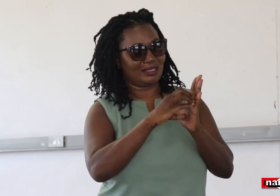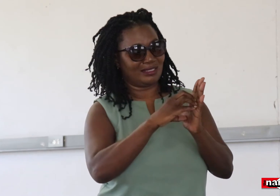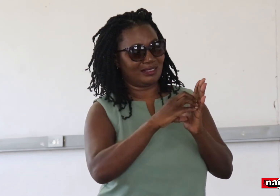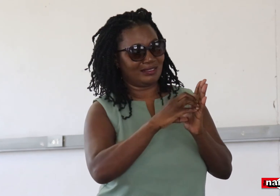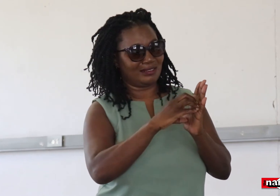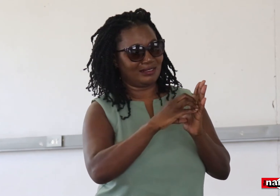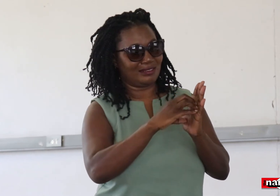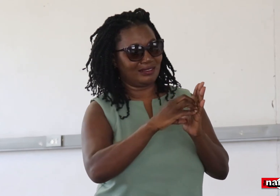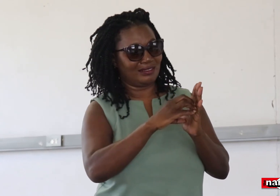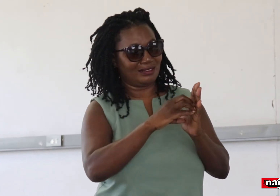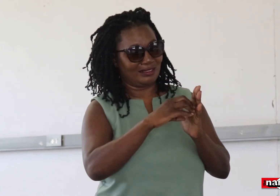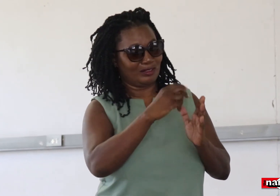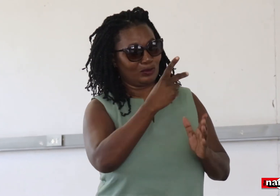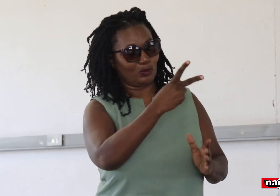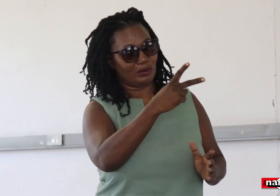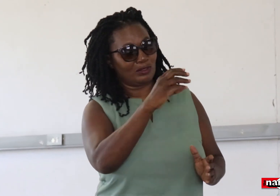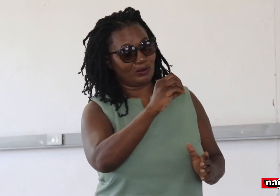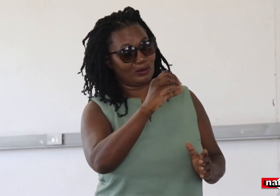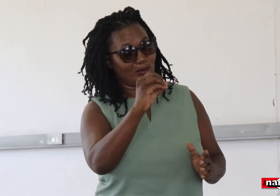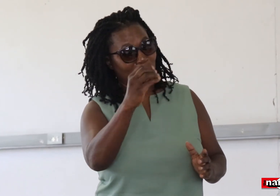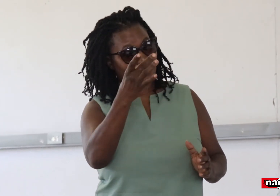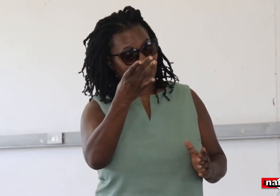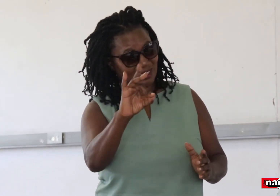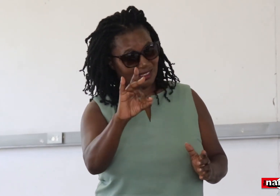The act of MDC, 2019.